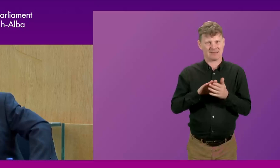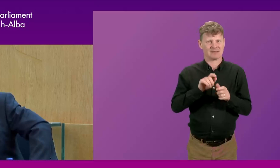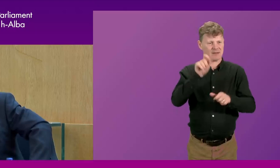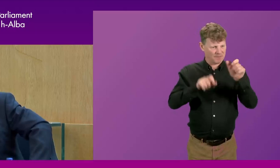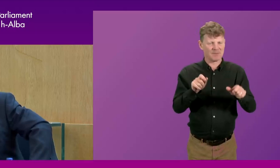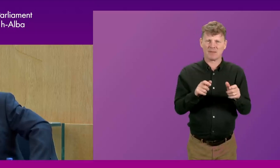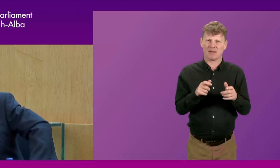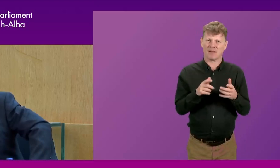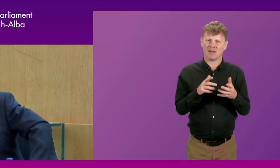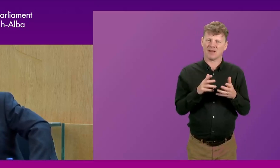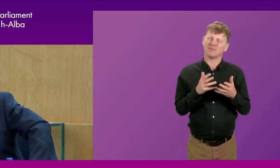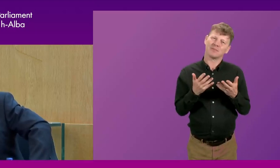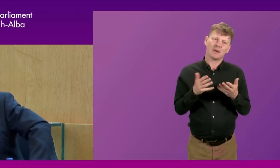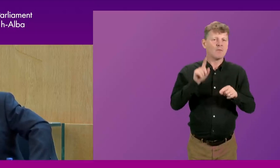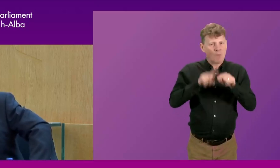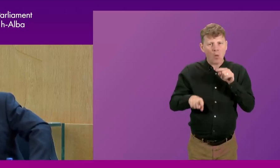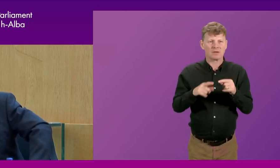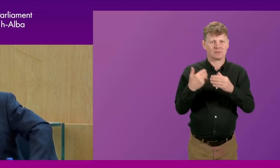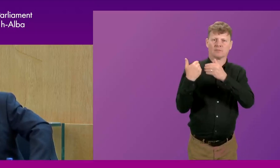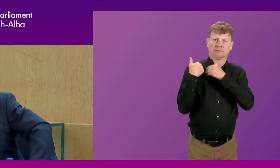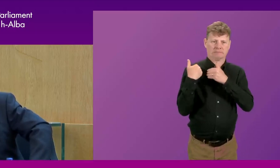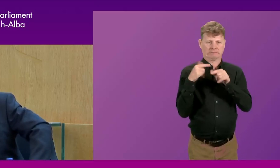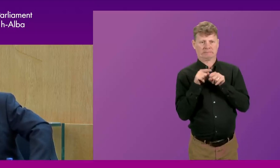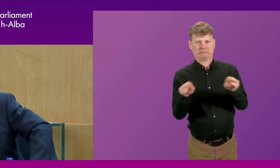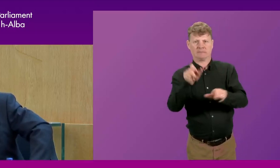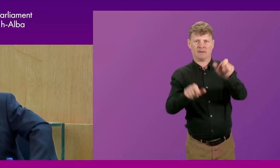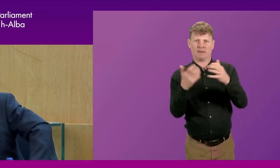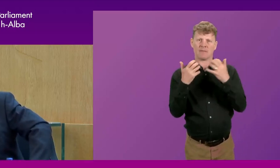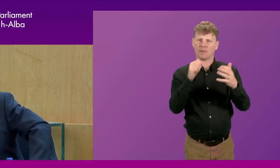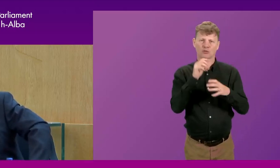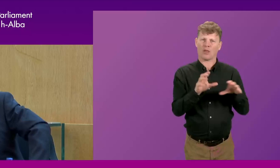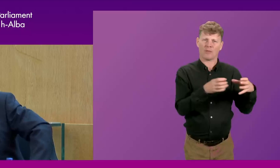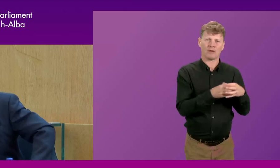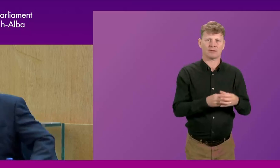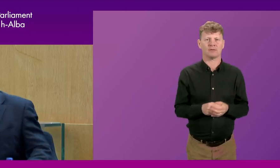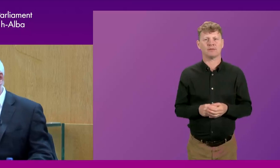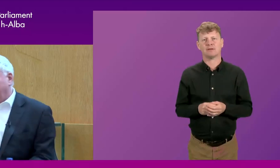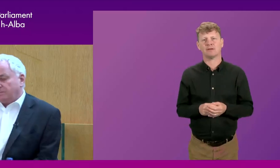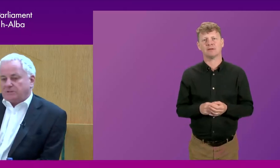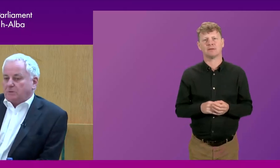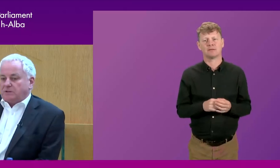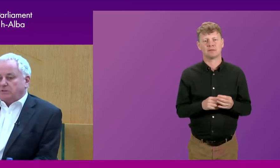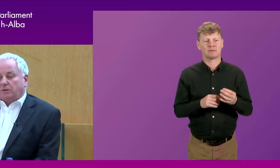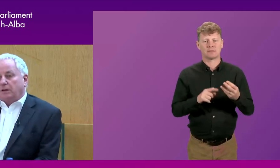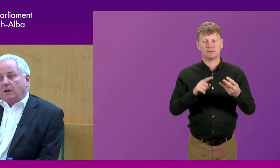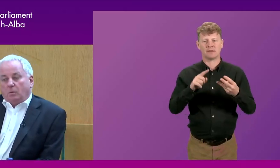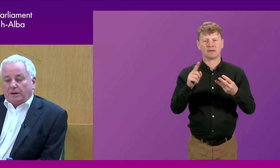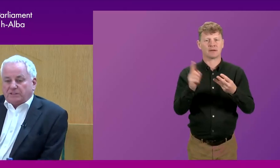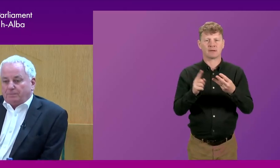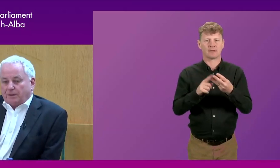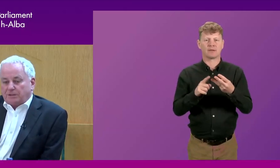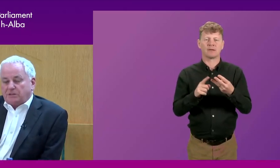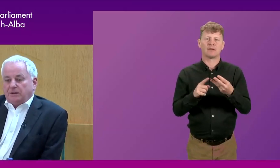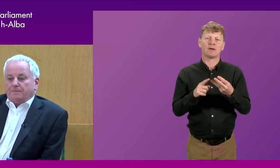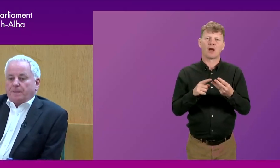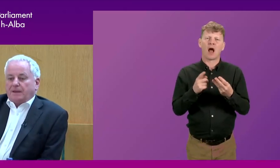most accountable to their consequences, not their parties. And the other thing that's wrong, and the First Minister's Questions is only one